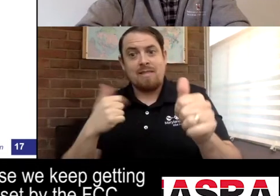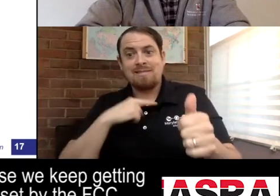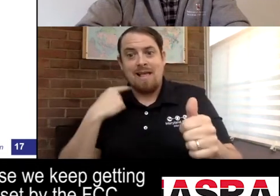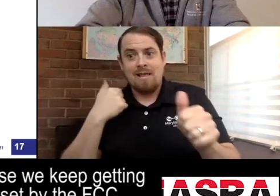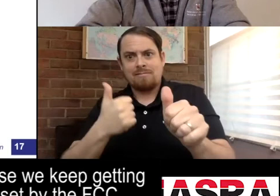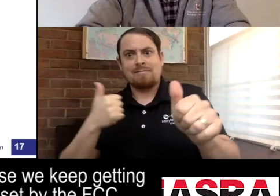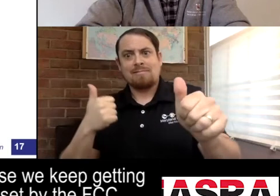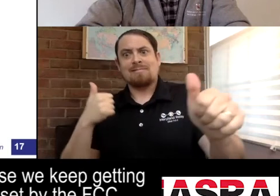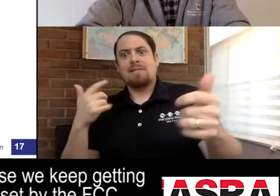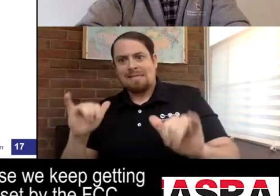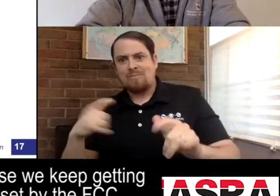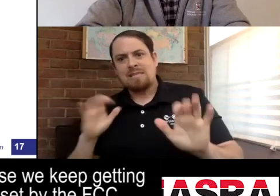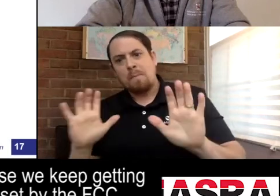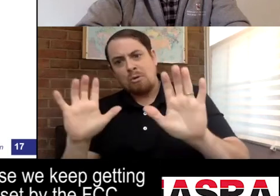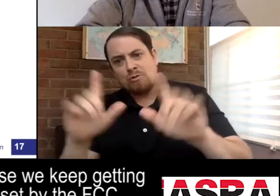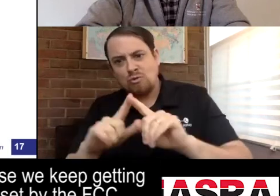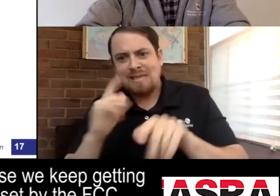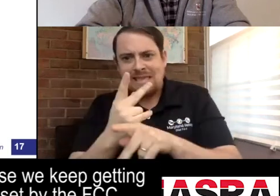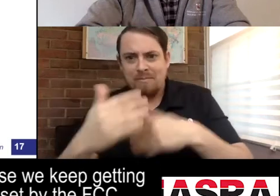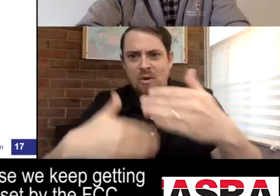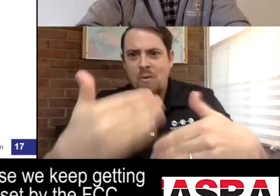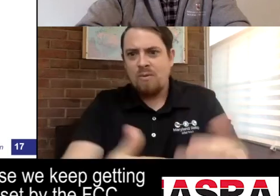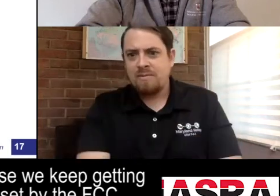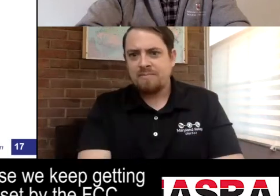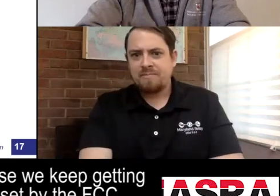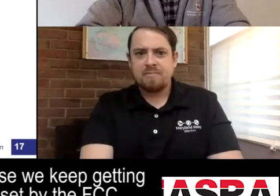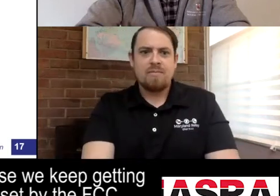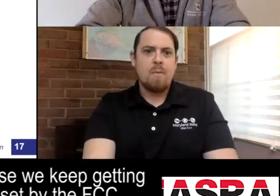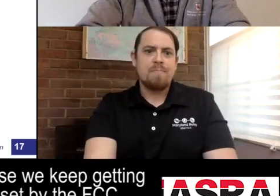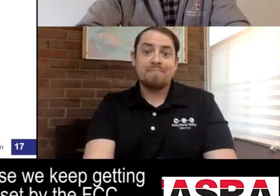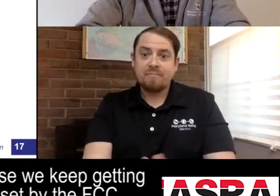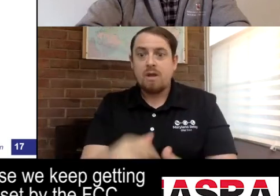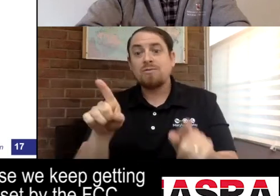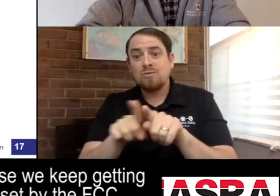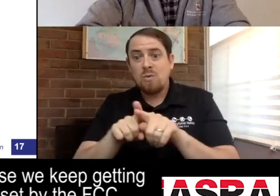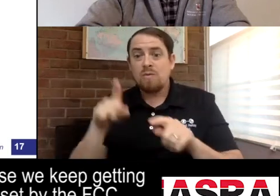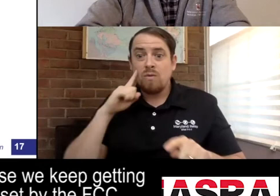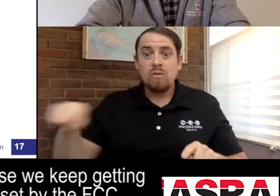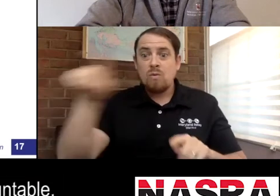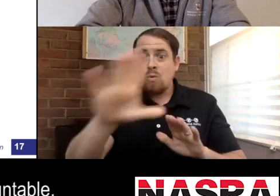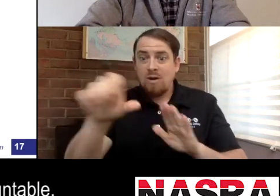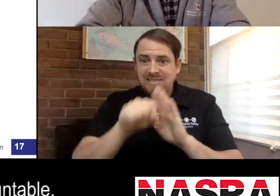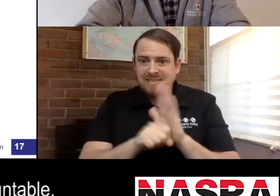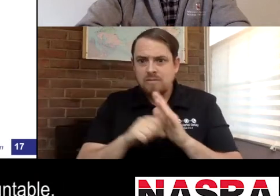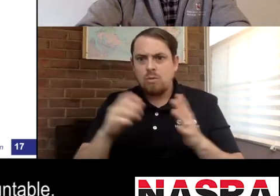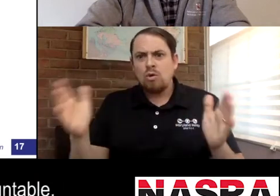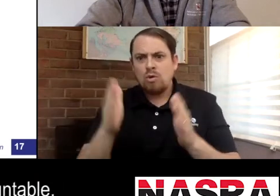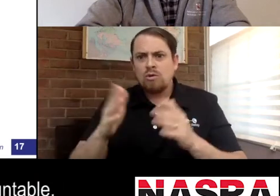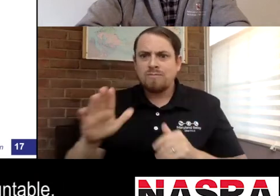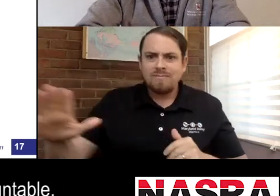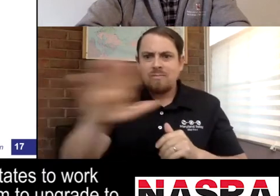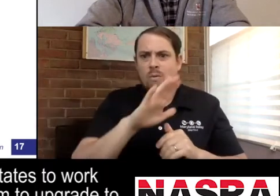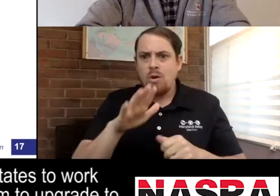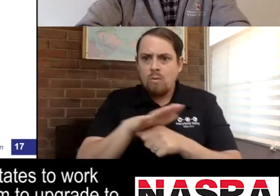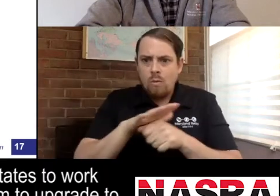and move it forward a little faster, because we keep getting further and further from the deadline that was set by the FCC and we need to hold them accountable.